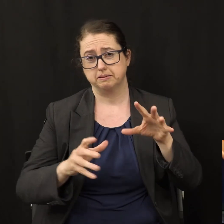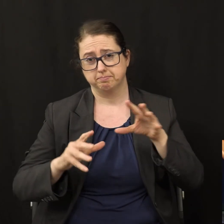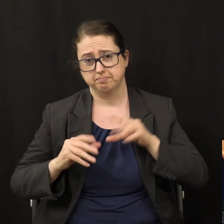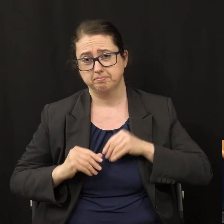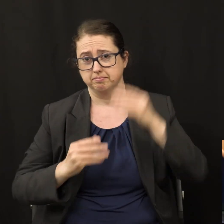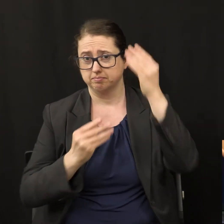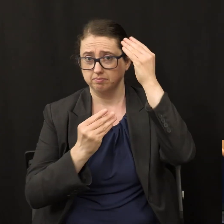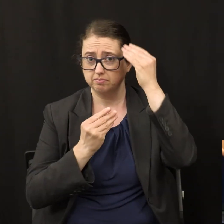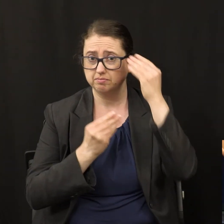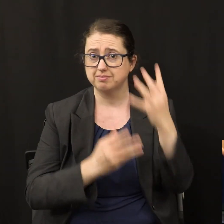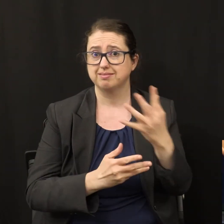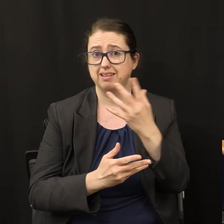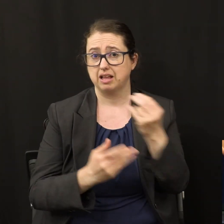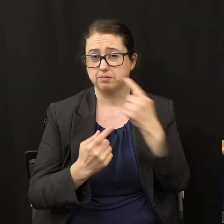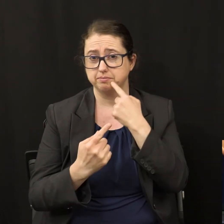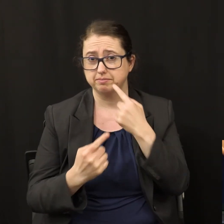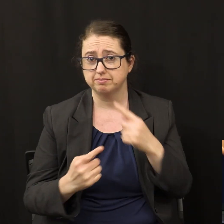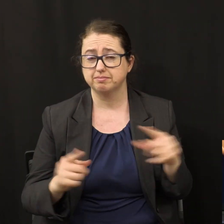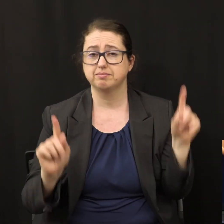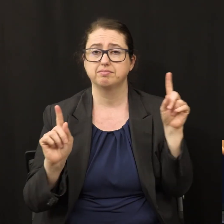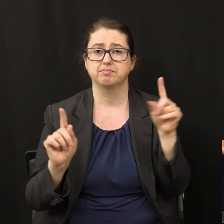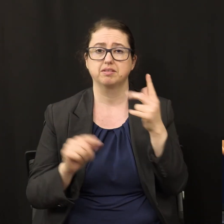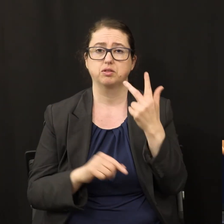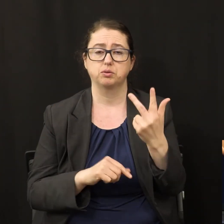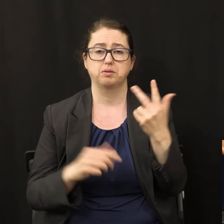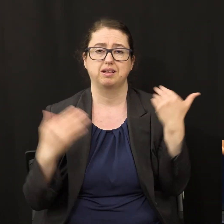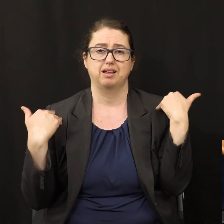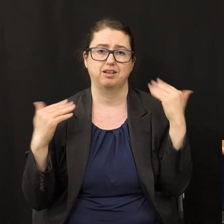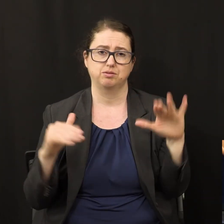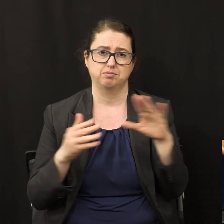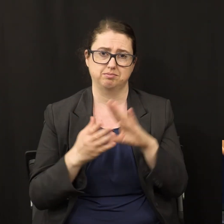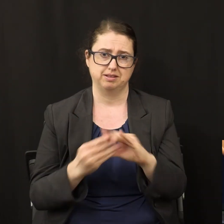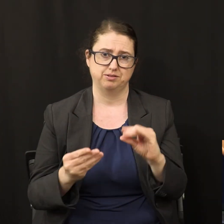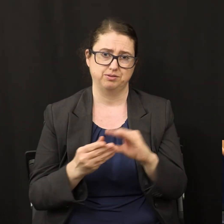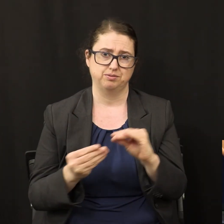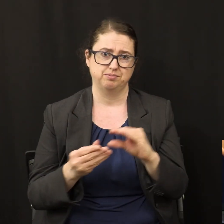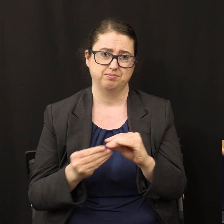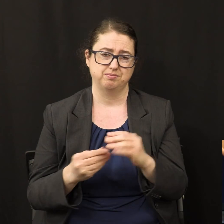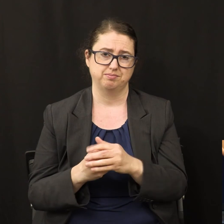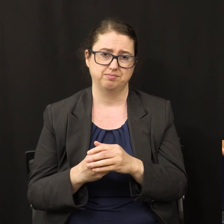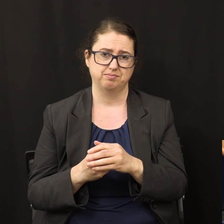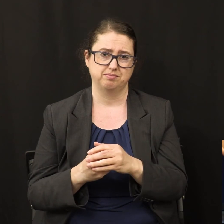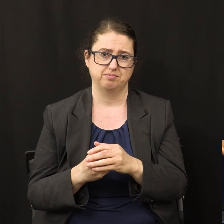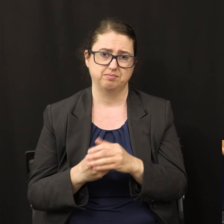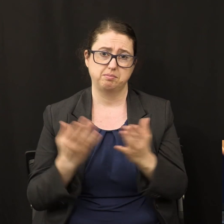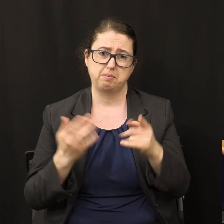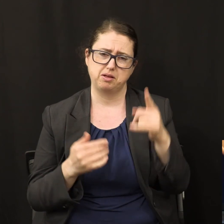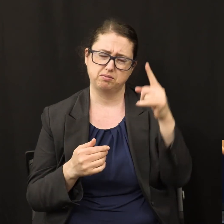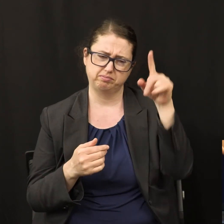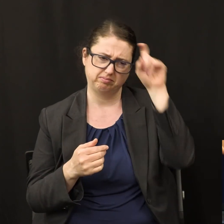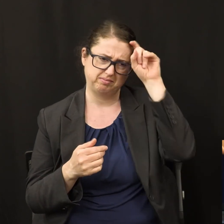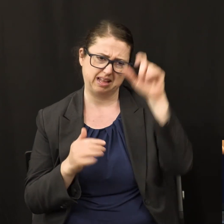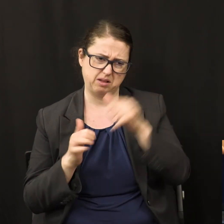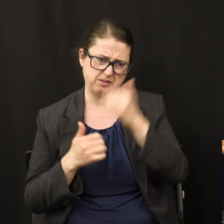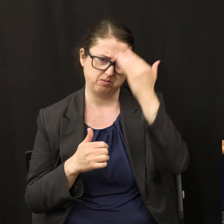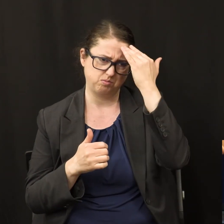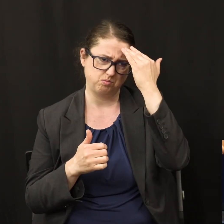and proclaim the three angels message you say how do we know that because at the very